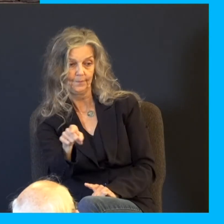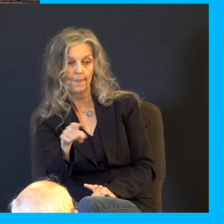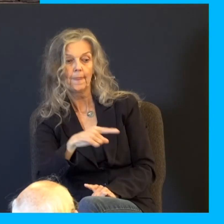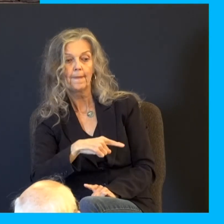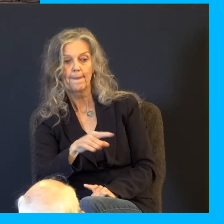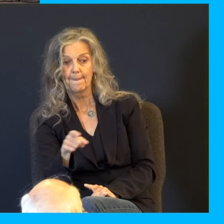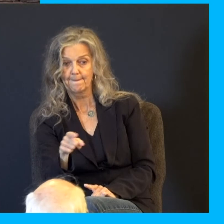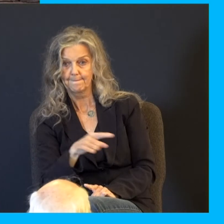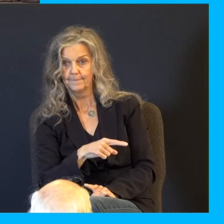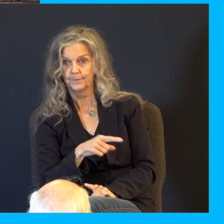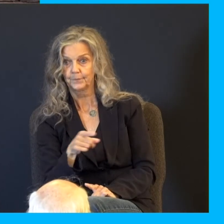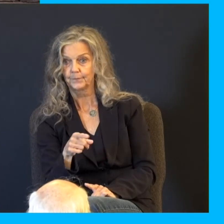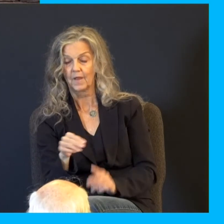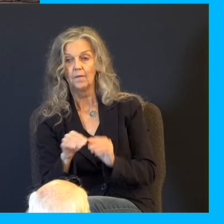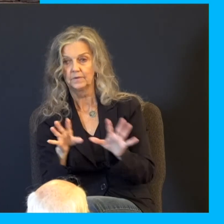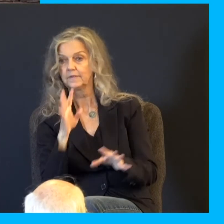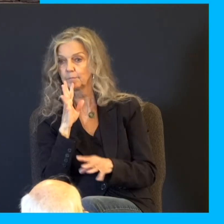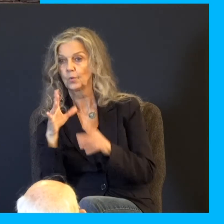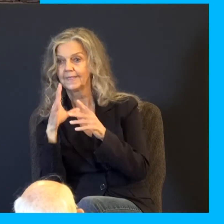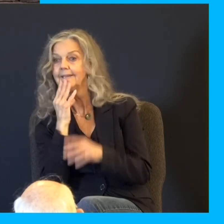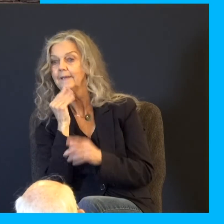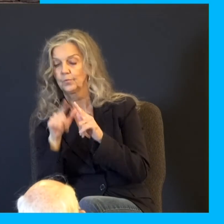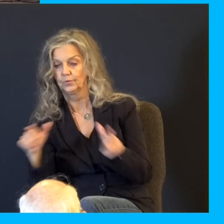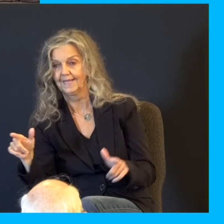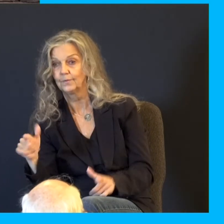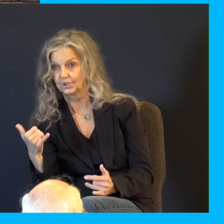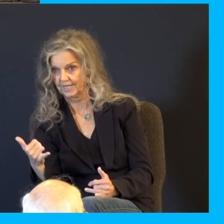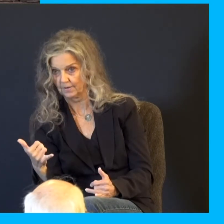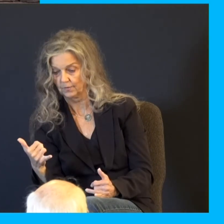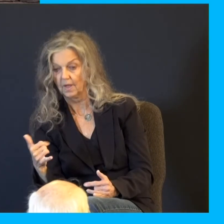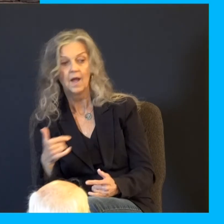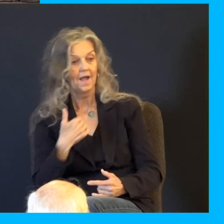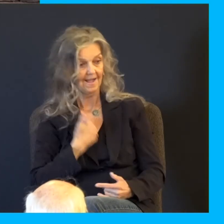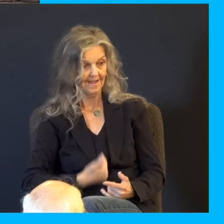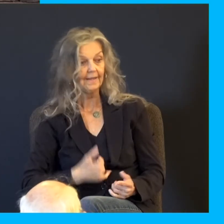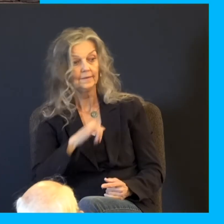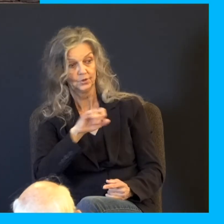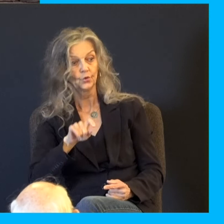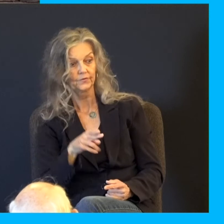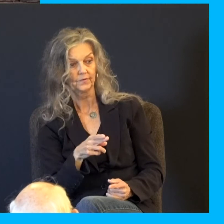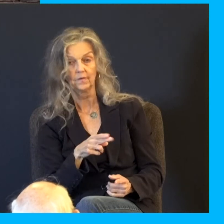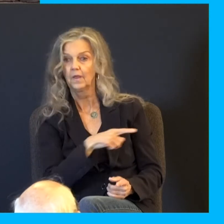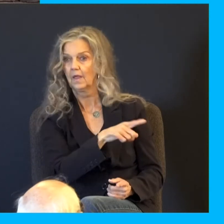obviously in Hebrew, I am Joseph. And they had, you know, like, what? What did he say?